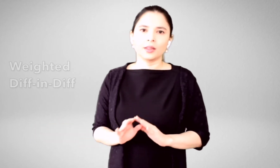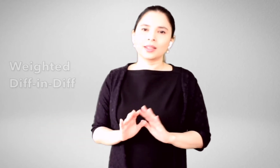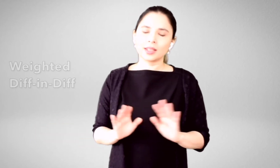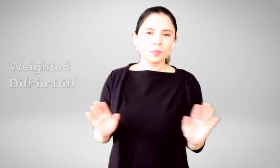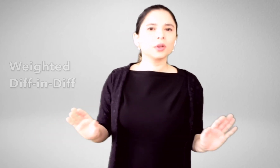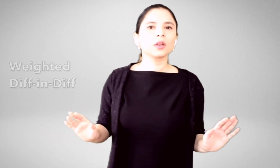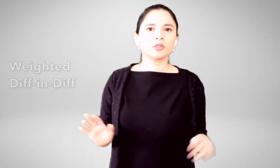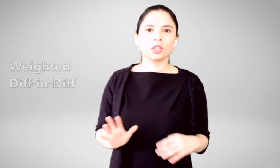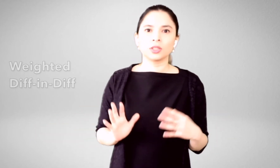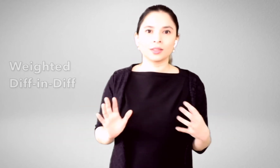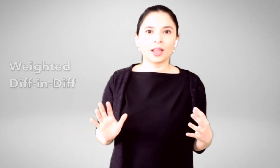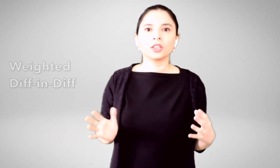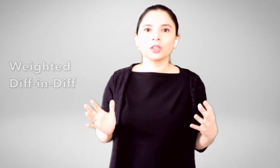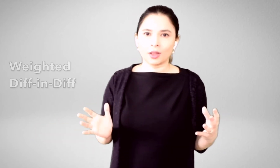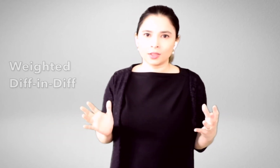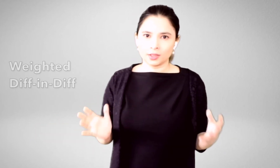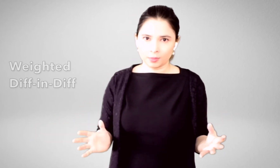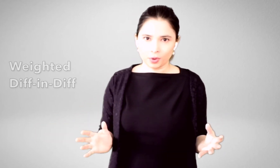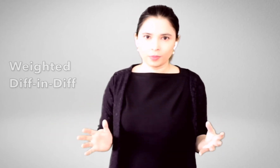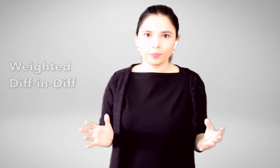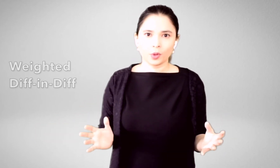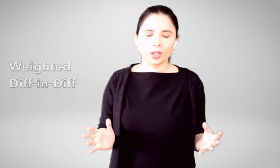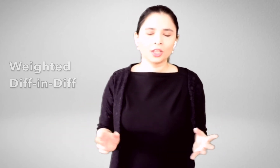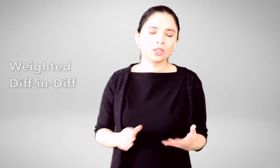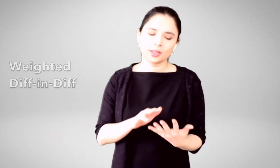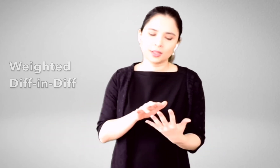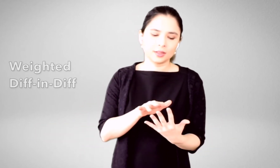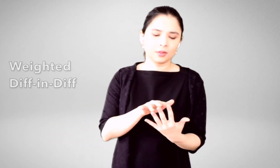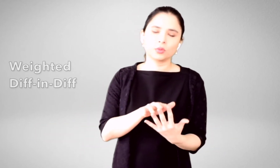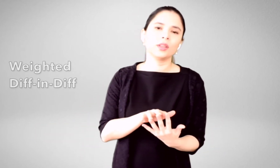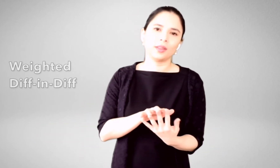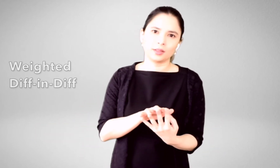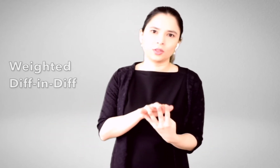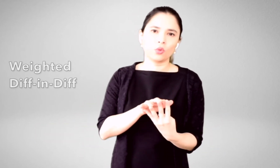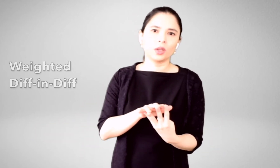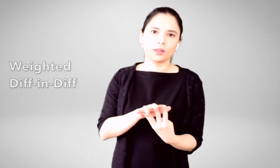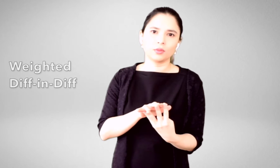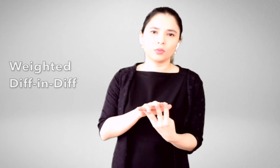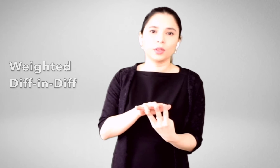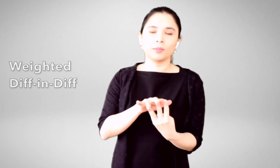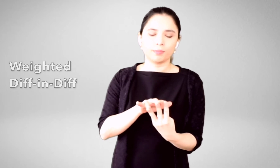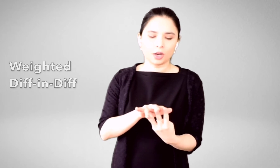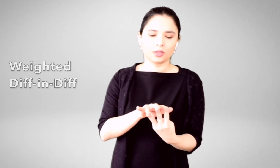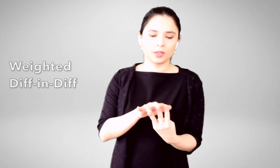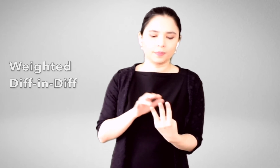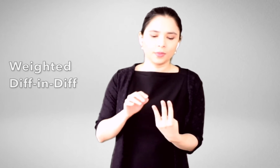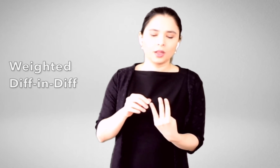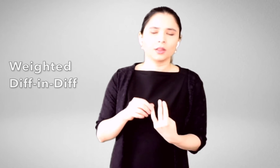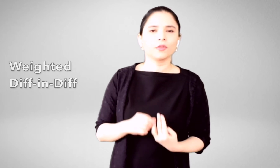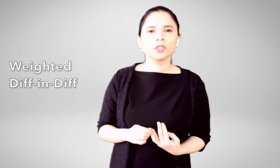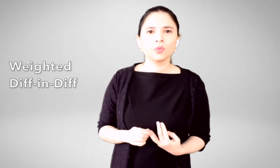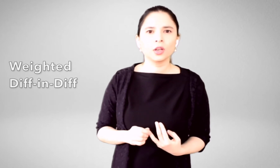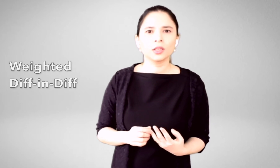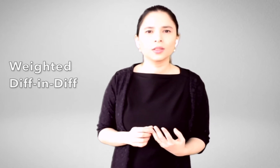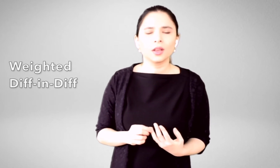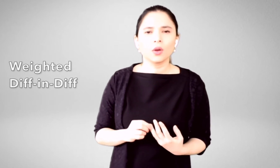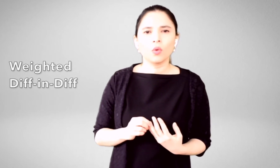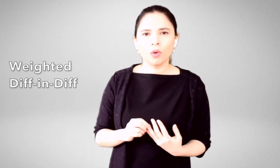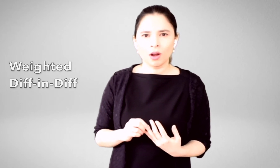That's an empirical strategy that's actually rather simple. Okay? It just takes three things, three parts of it. The first one is, who